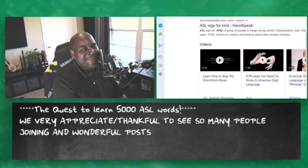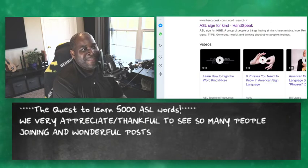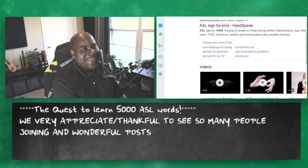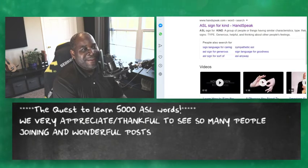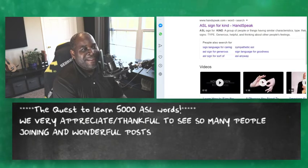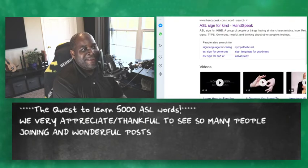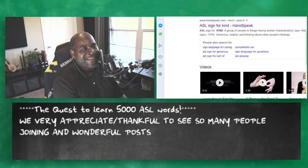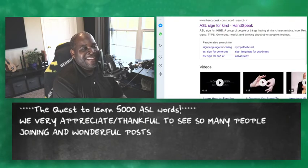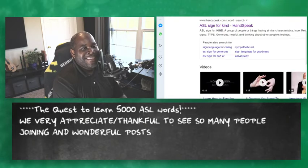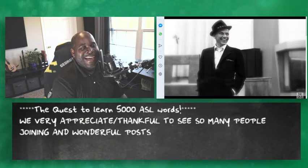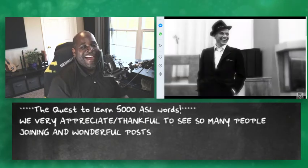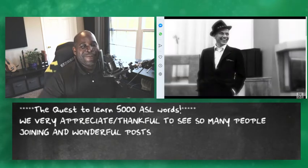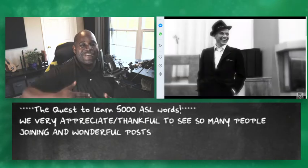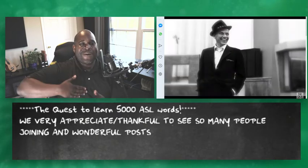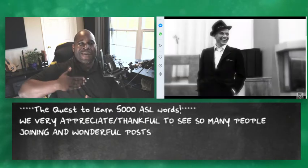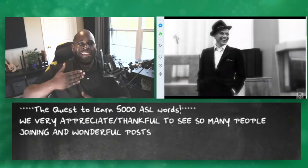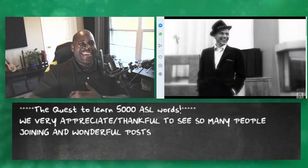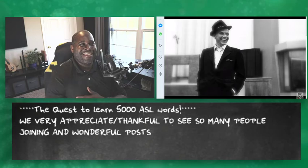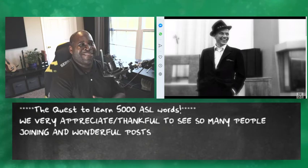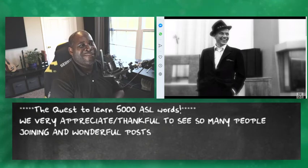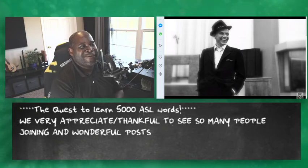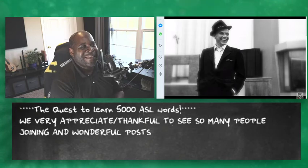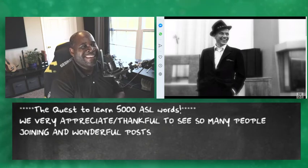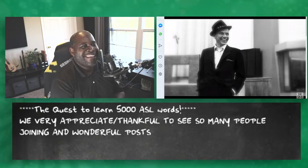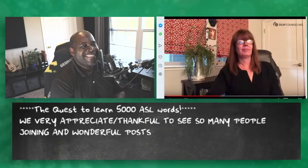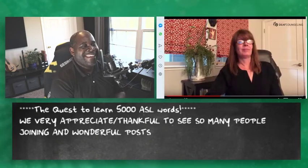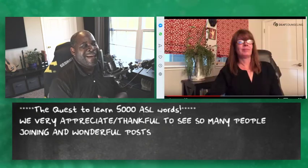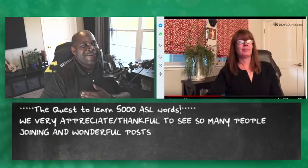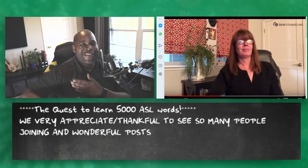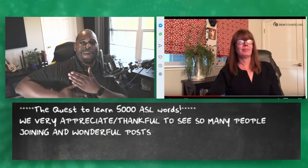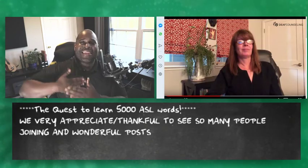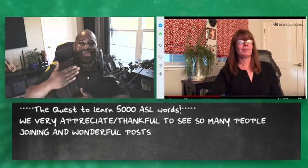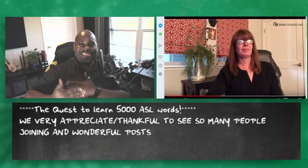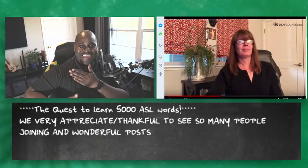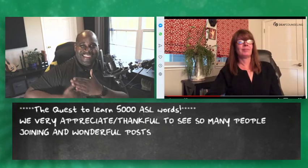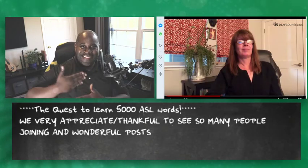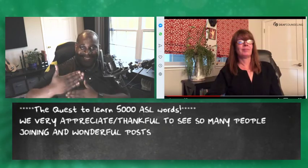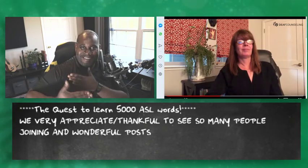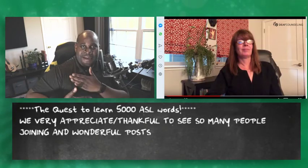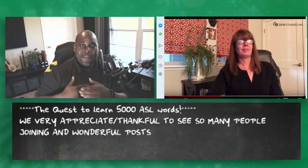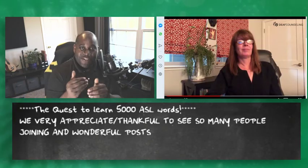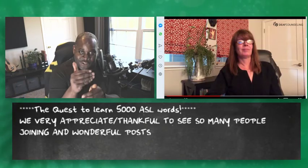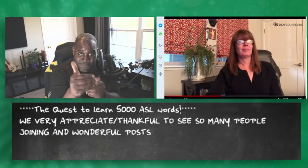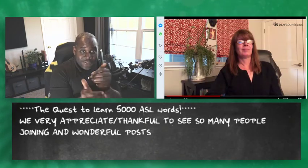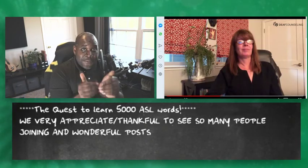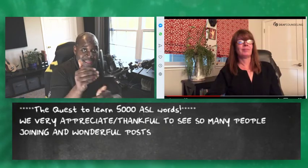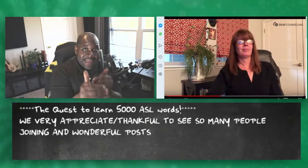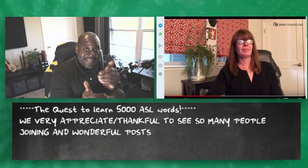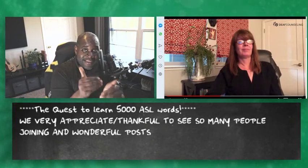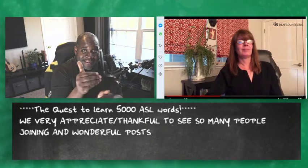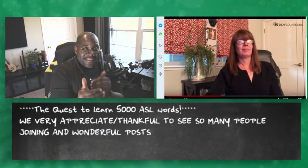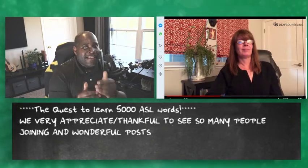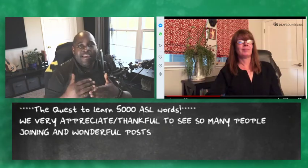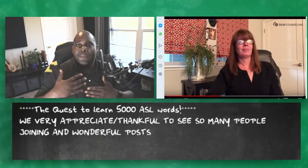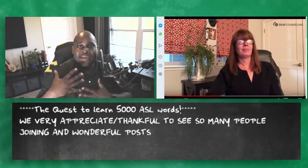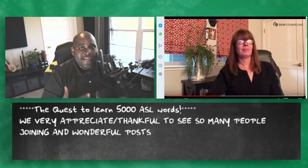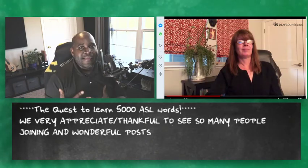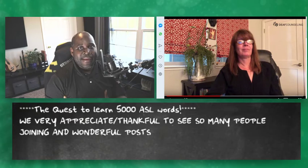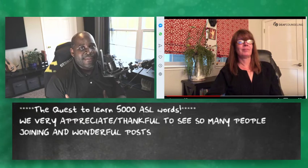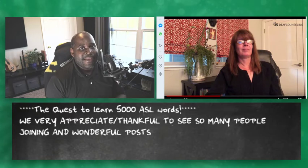from that thumbnail the guy was going like excuse me the guy was going like this but she was going like this means the same thing